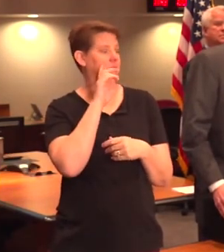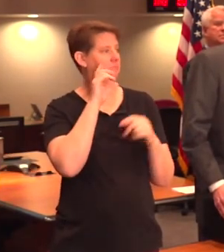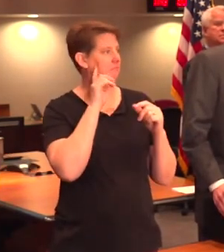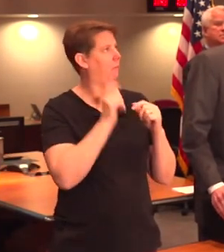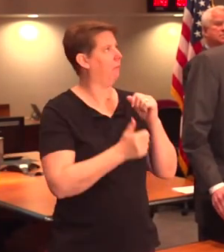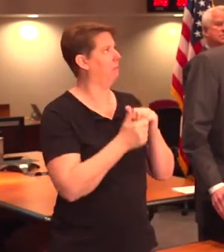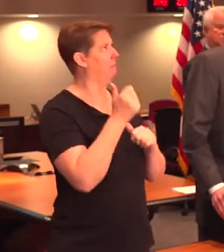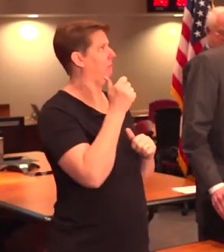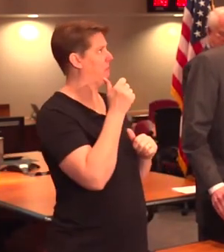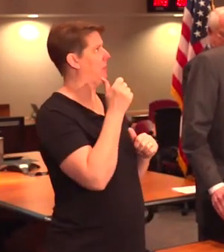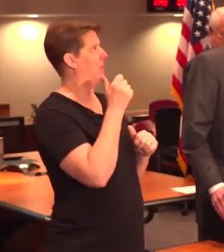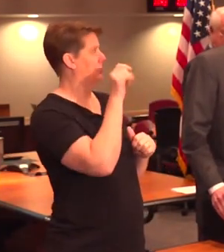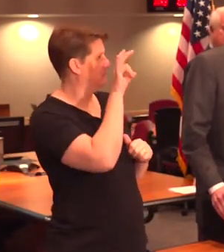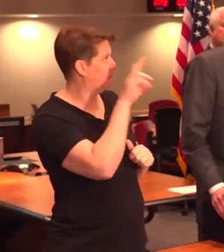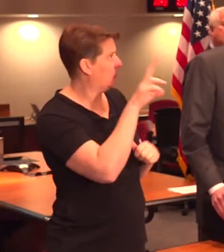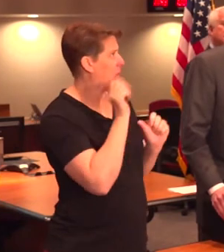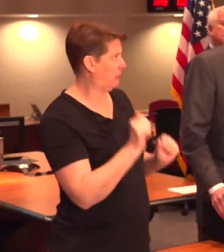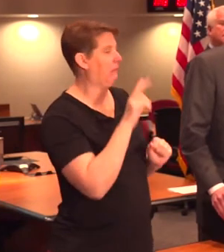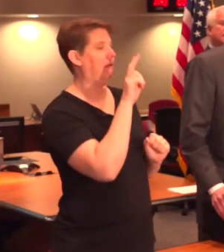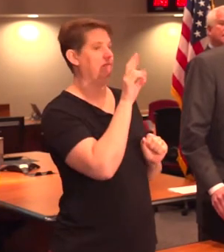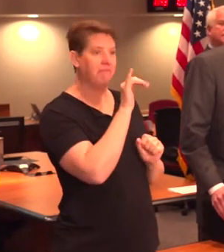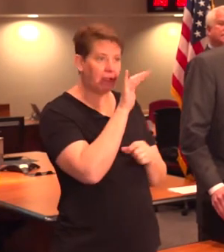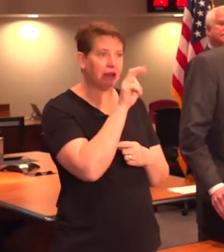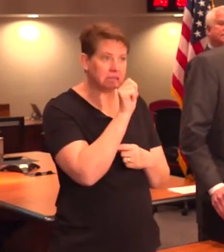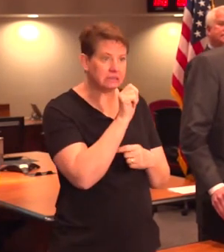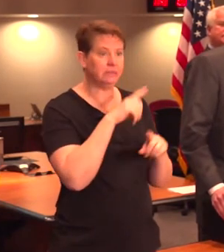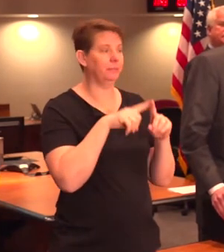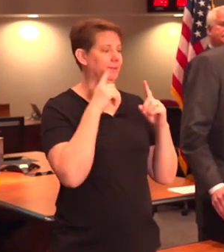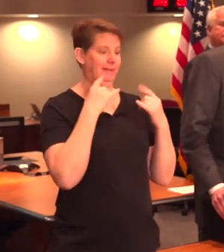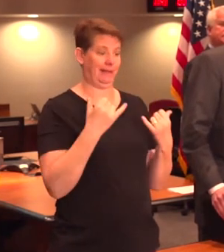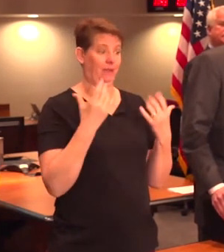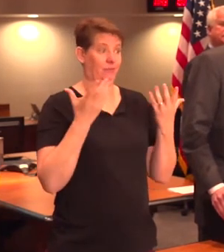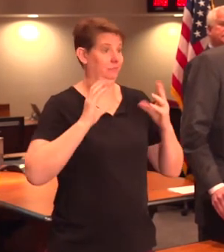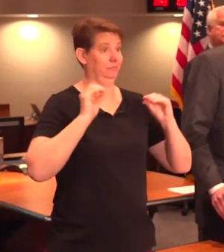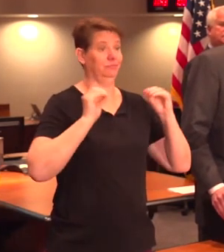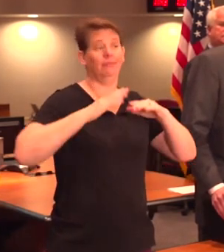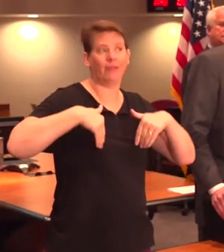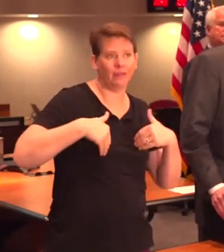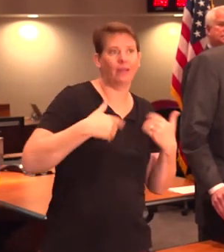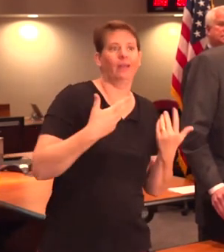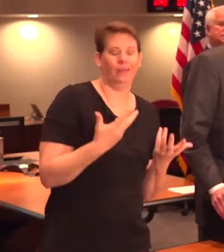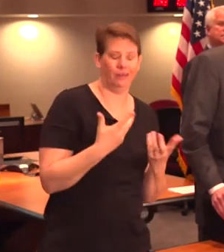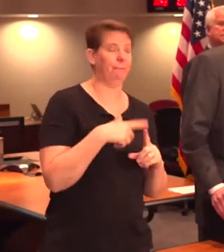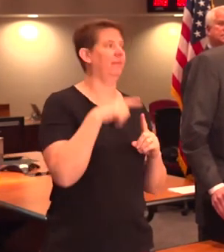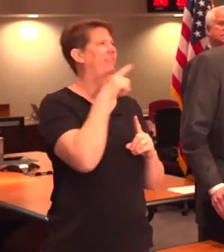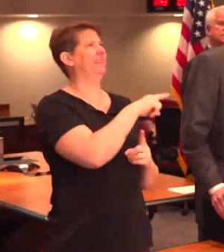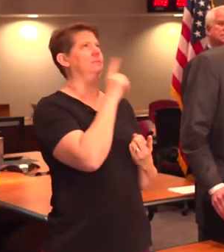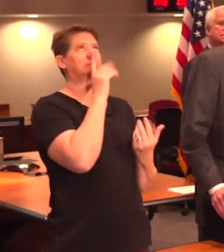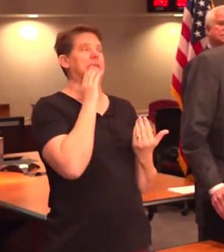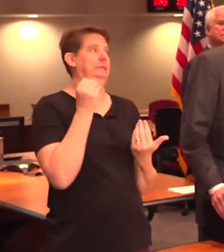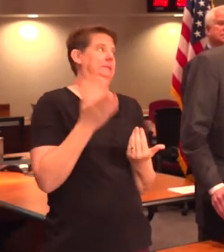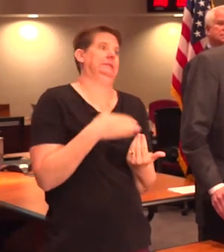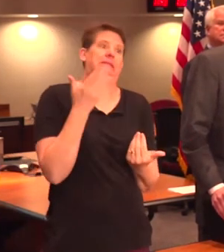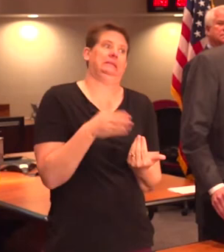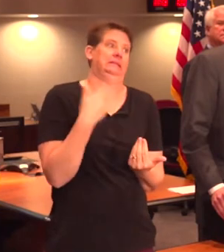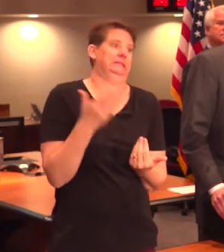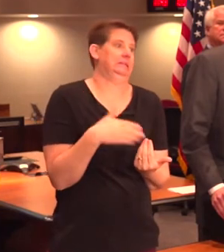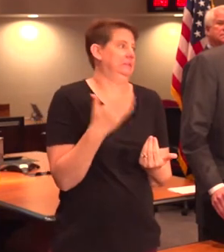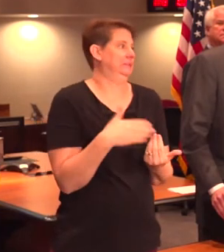most kinds of flu these days. But again, this is an easy thing to